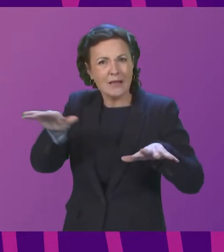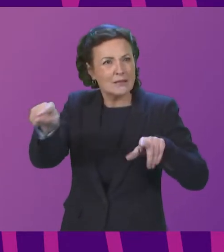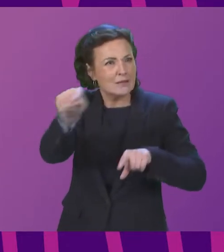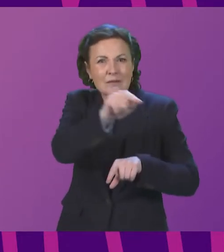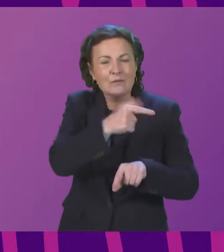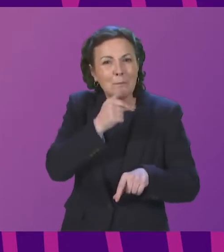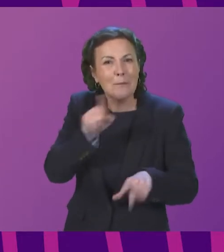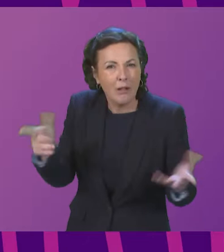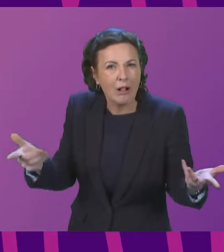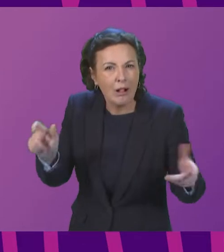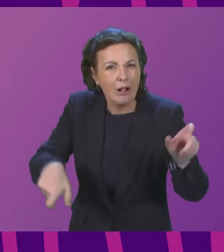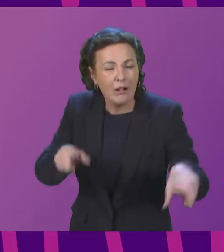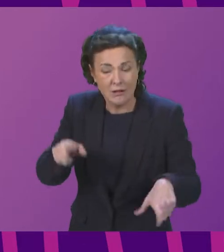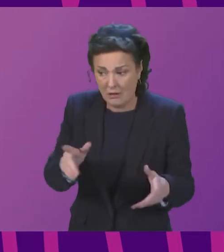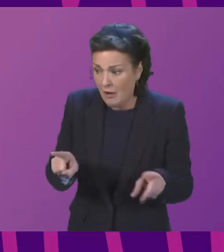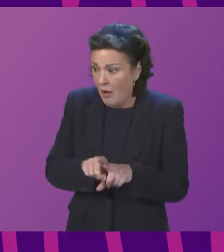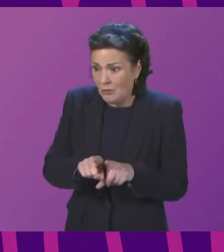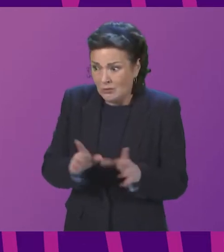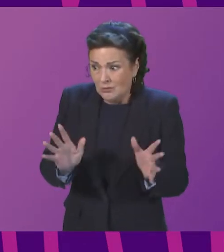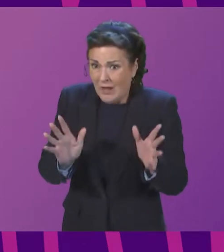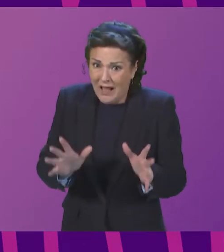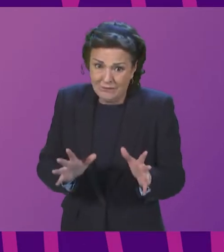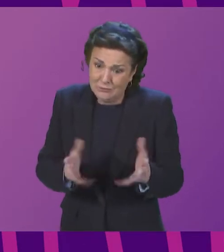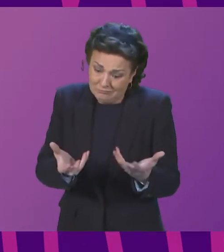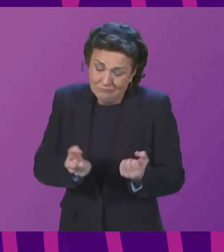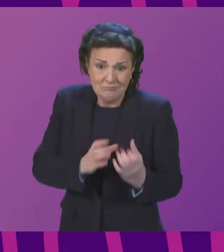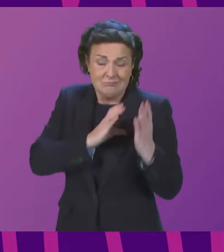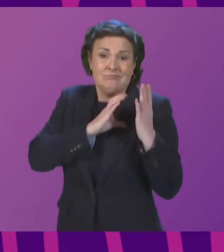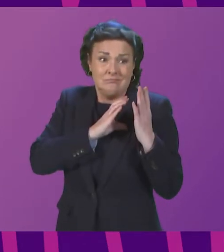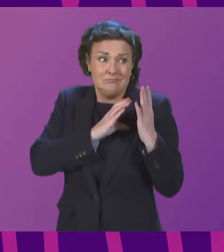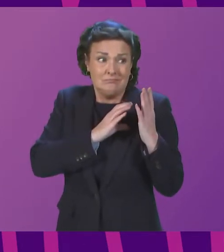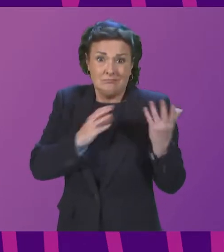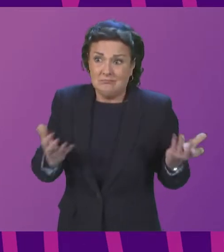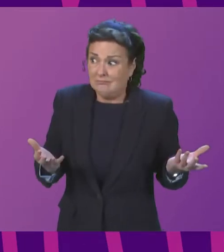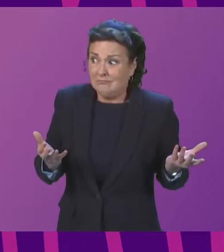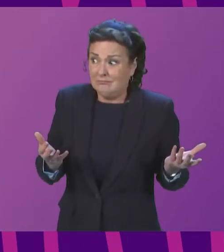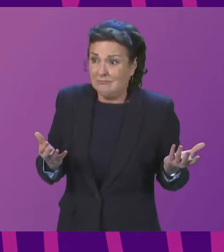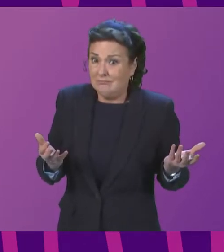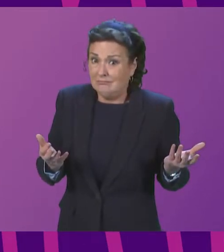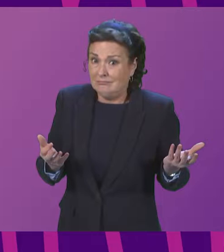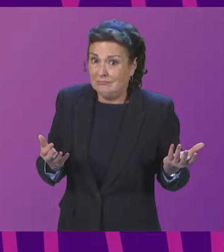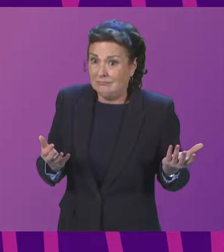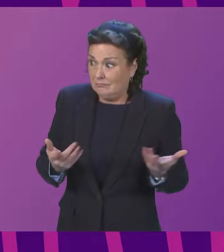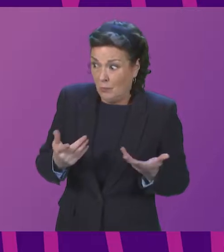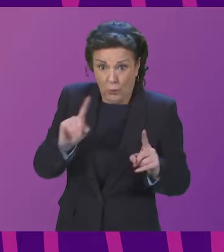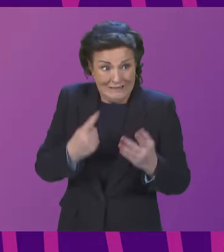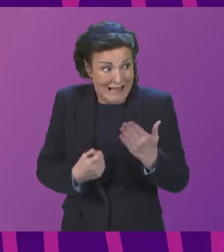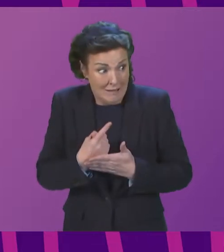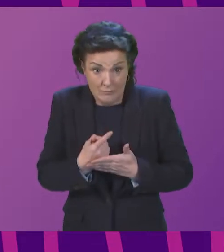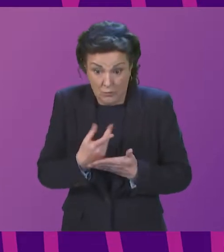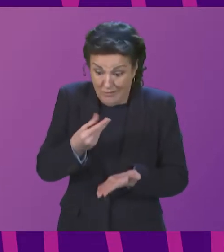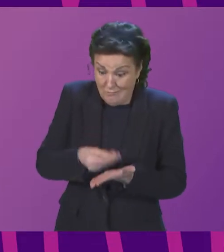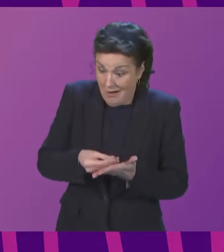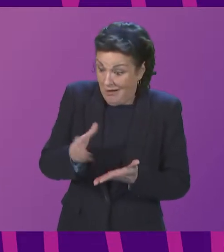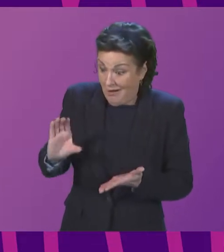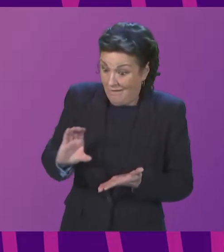board that at the moment, the whole idea of where we are with funds and support for